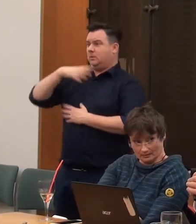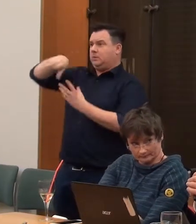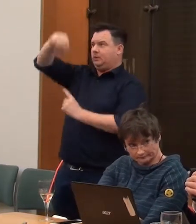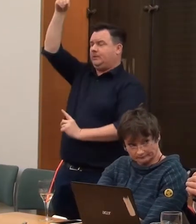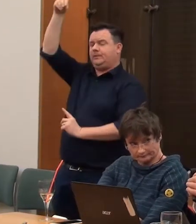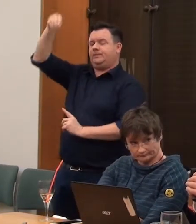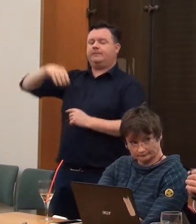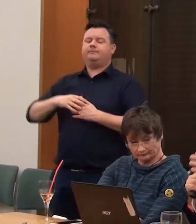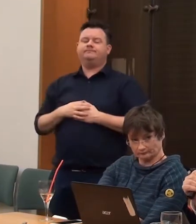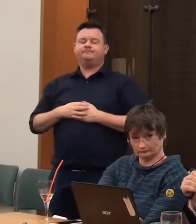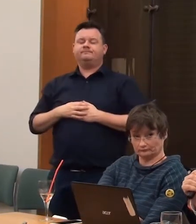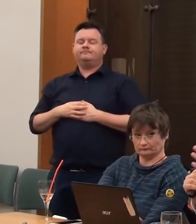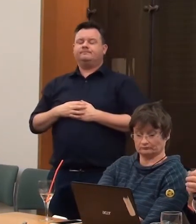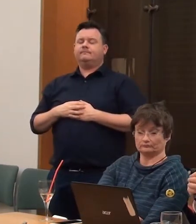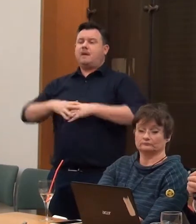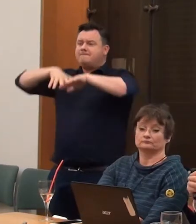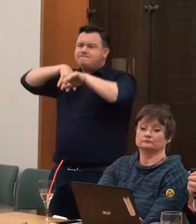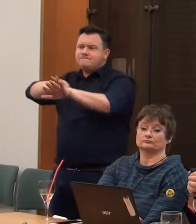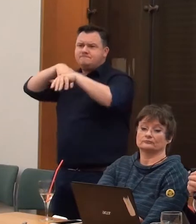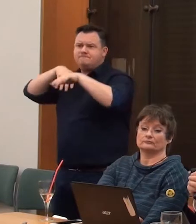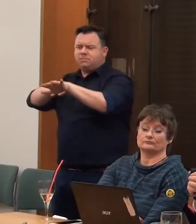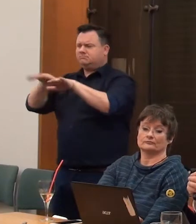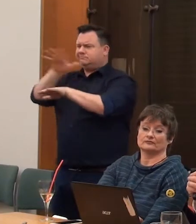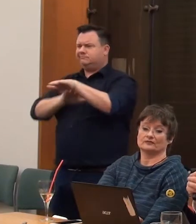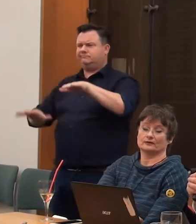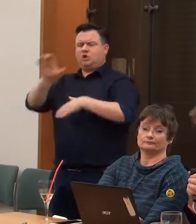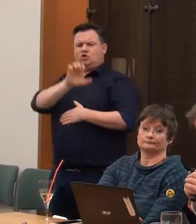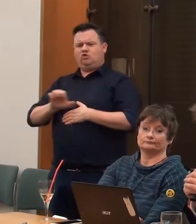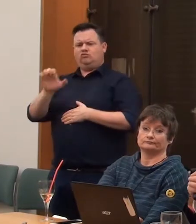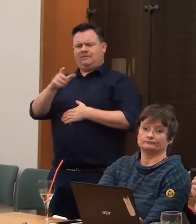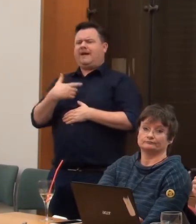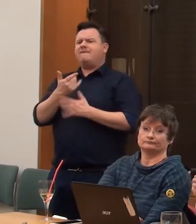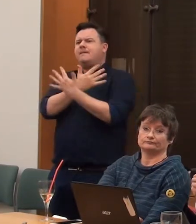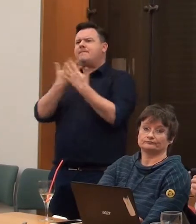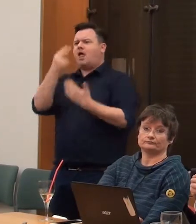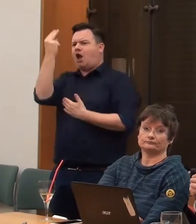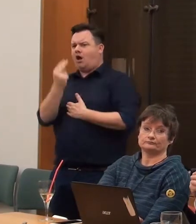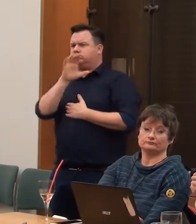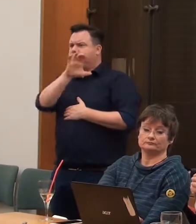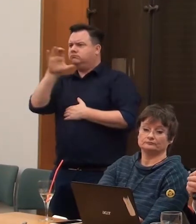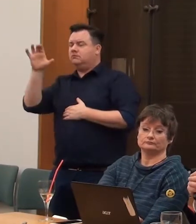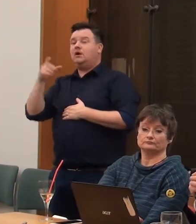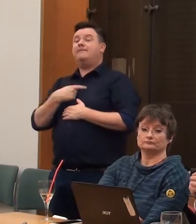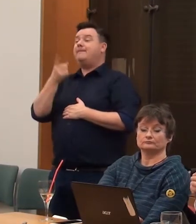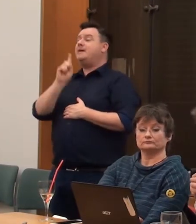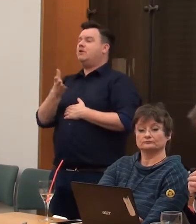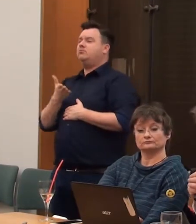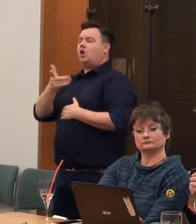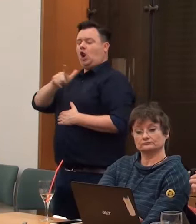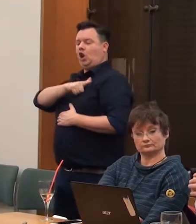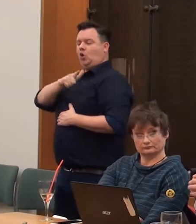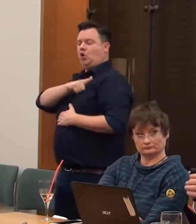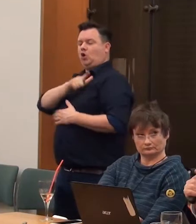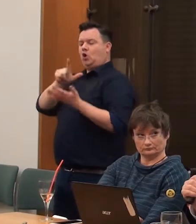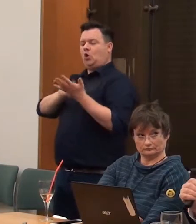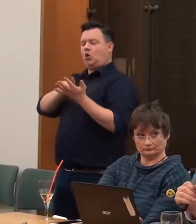pilgrims went all over Europe, there were many illustrations of this, but even today people go to places like Lourdes, and